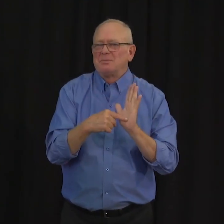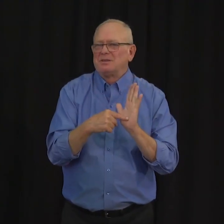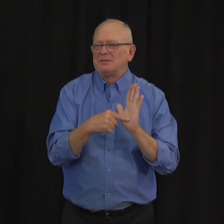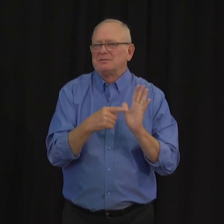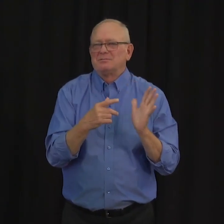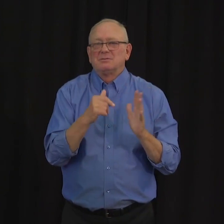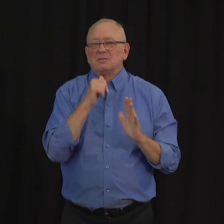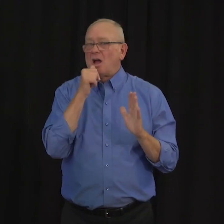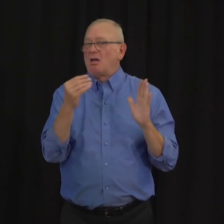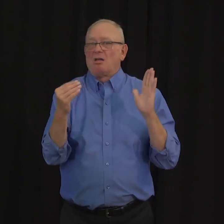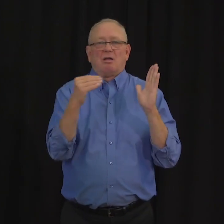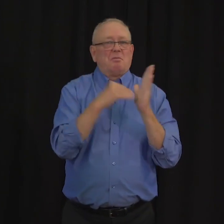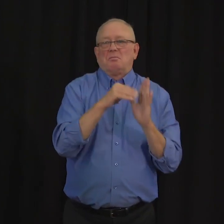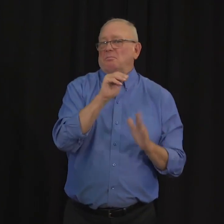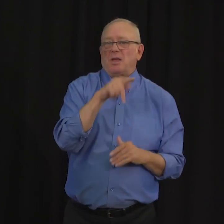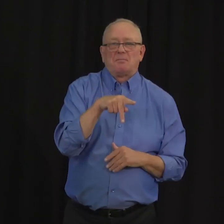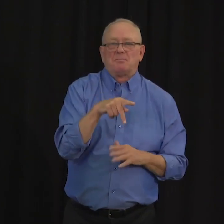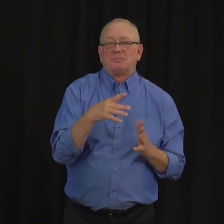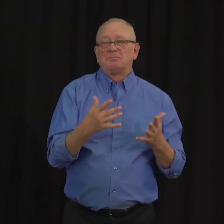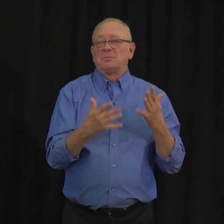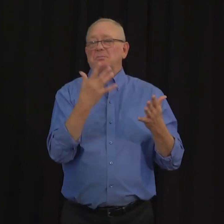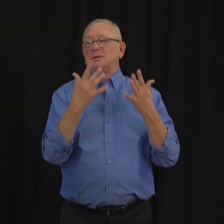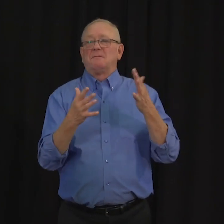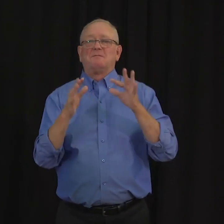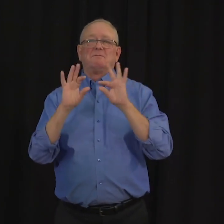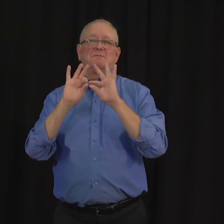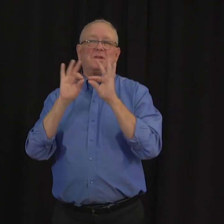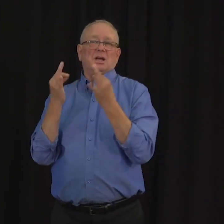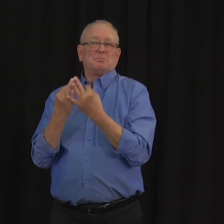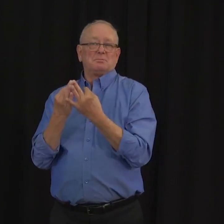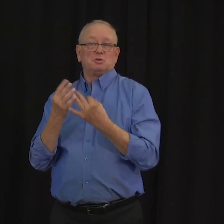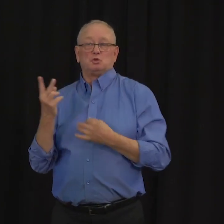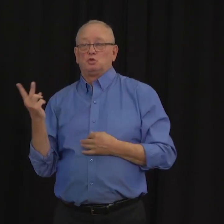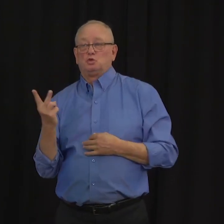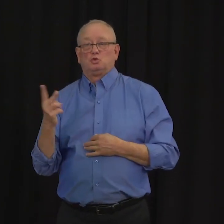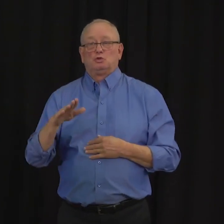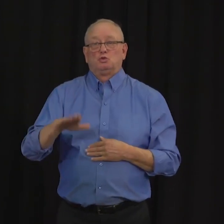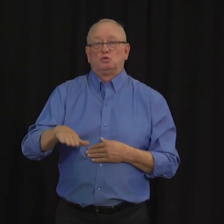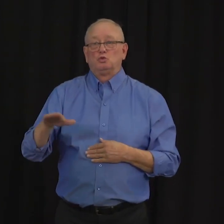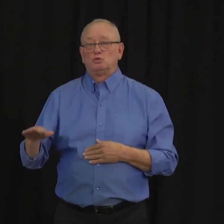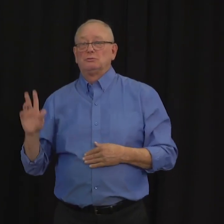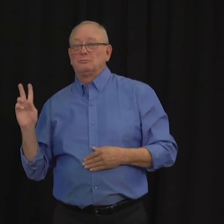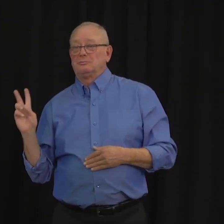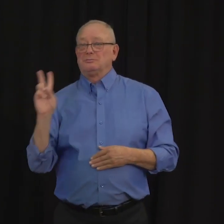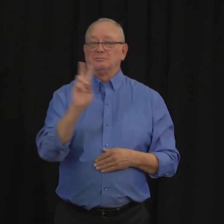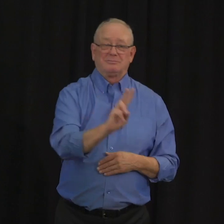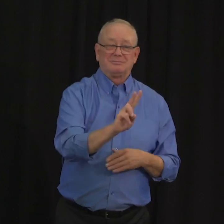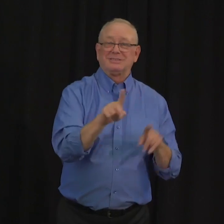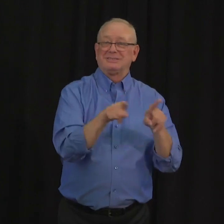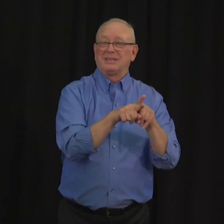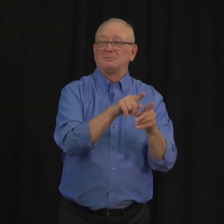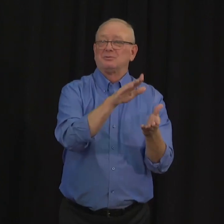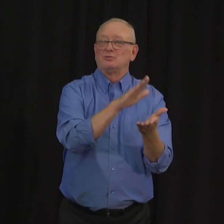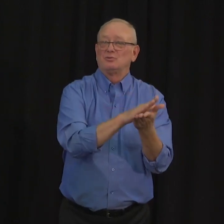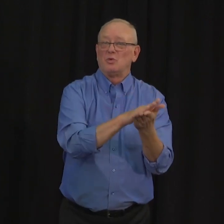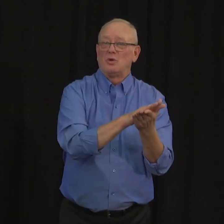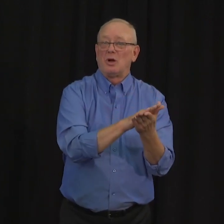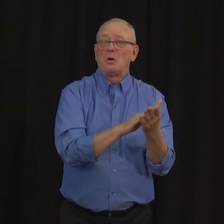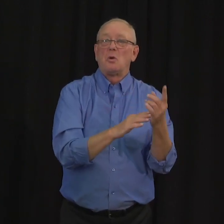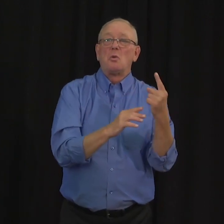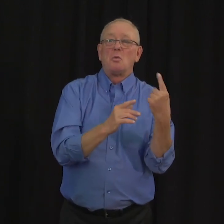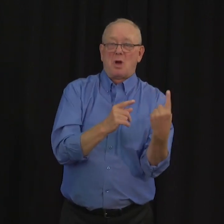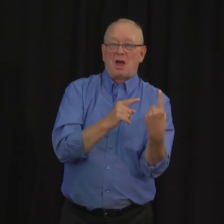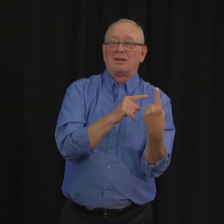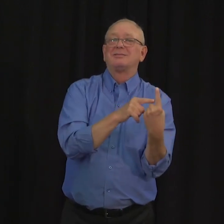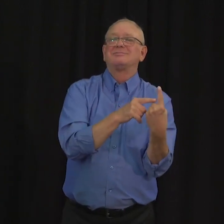if you had a family that had two children that went to the same school and one of those children became ill